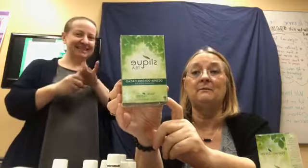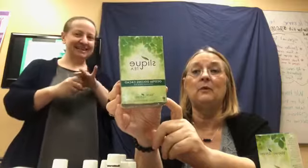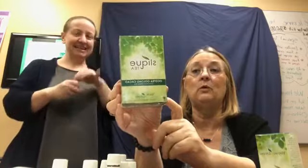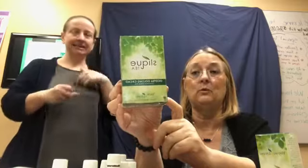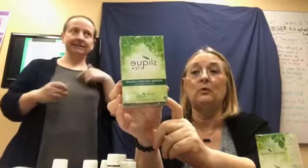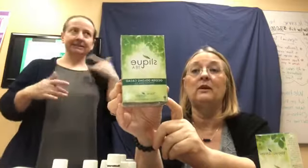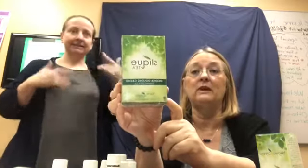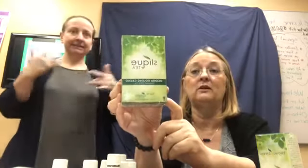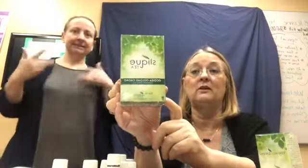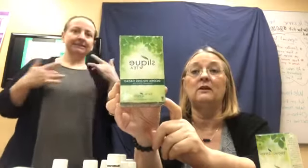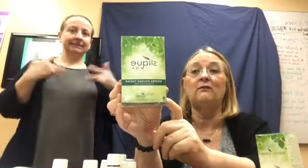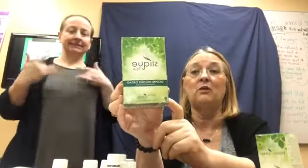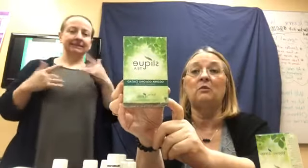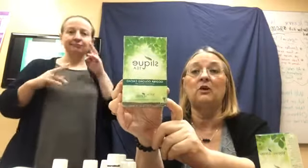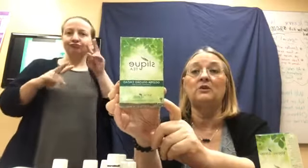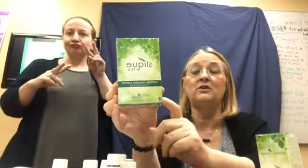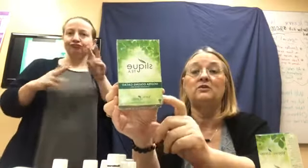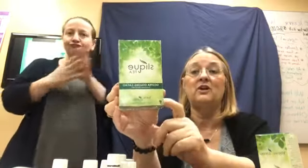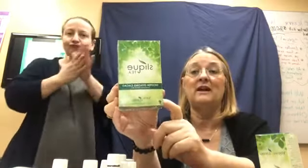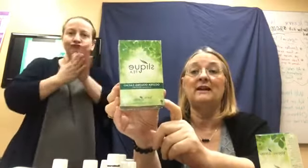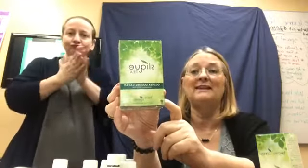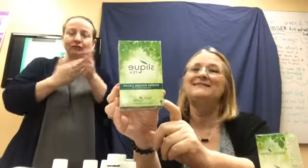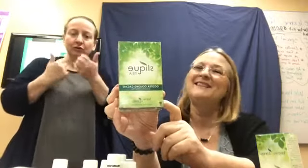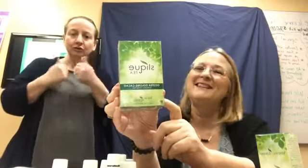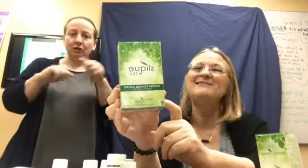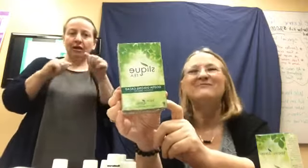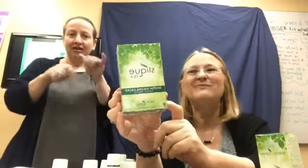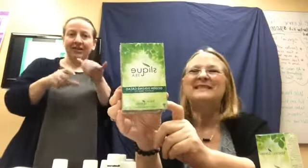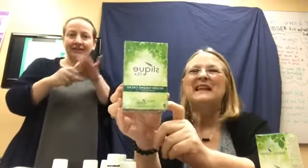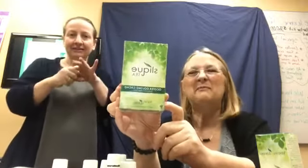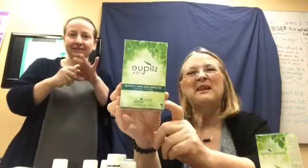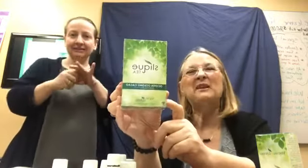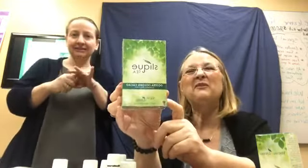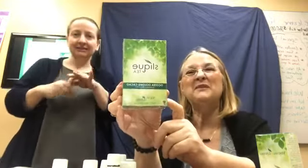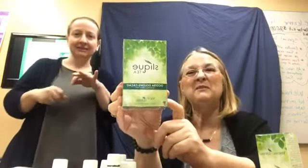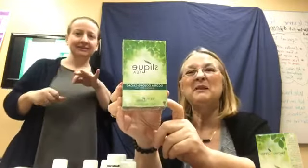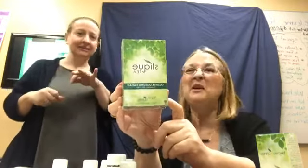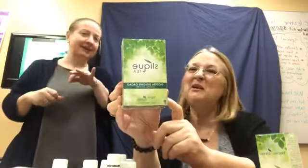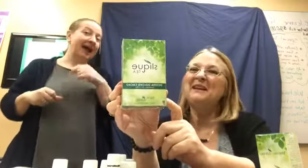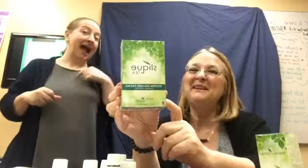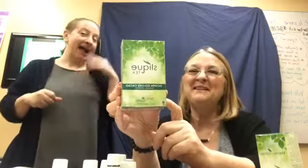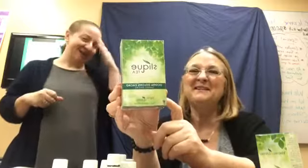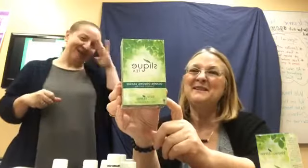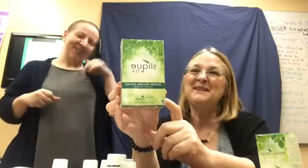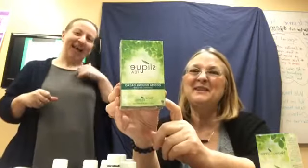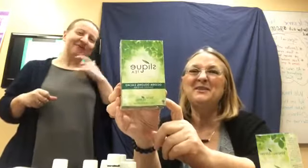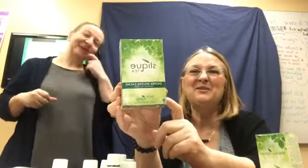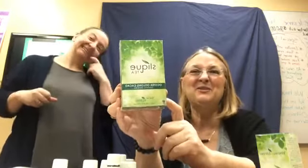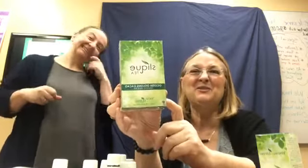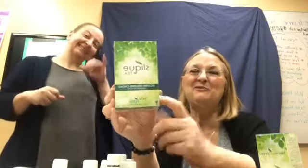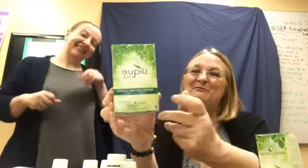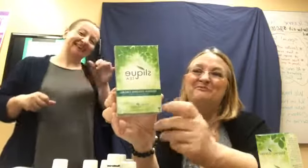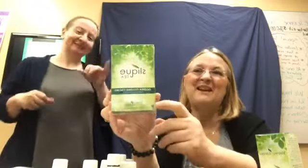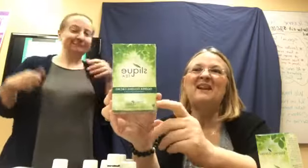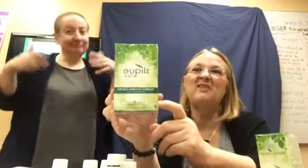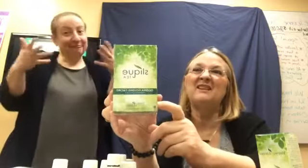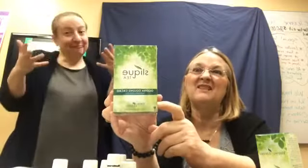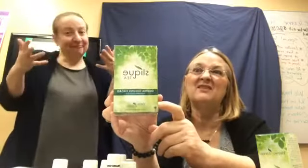really looking forward to trying it. And, I'm kind of assuming I'll get addicted to it too. I have an addiction